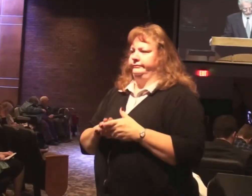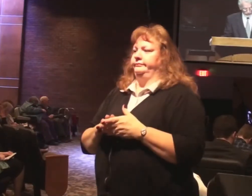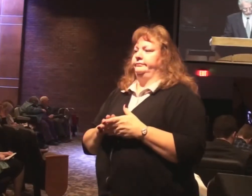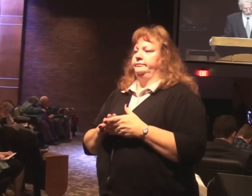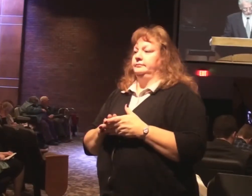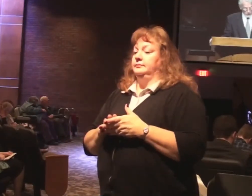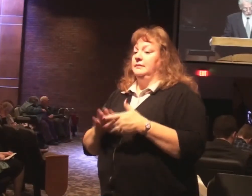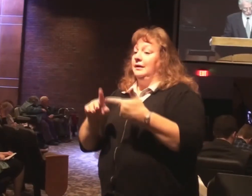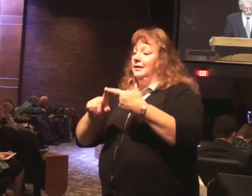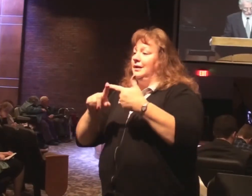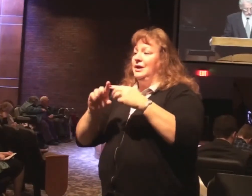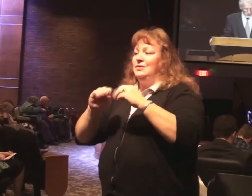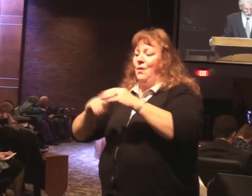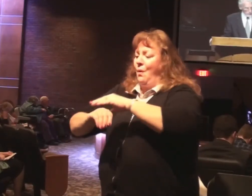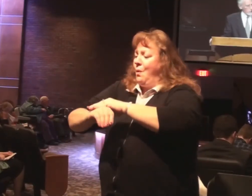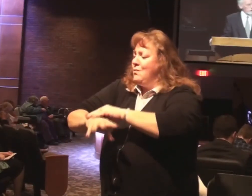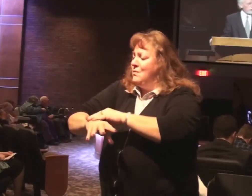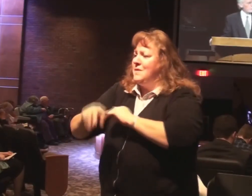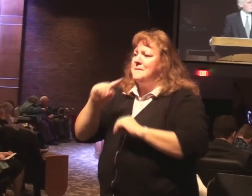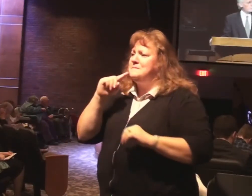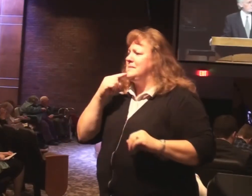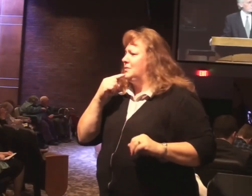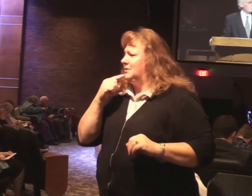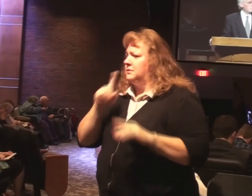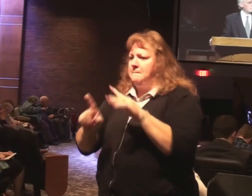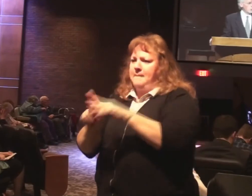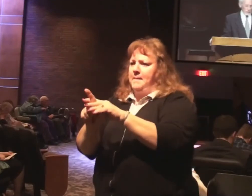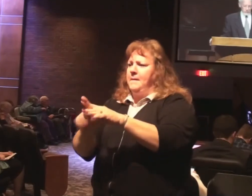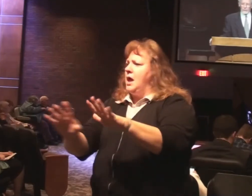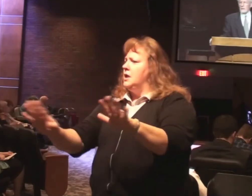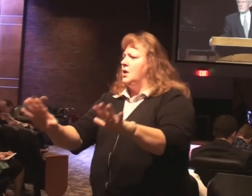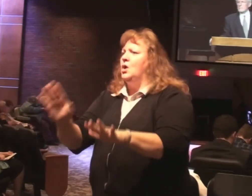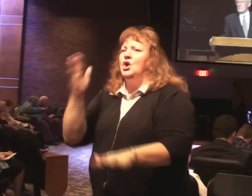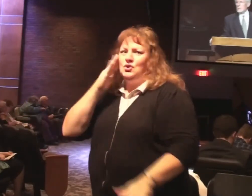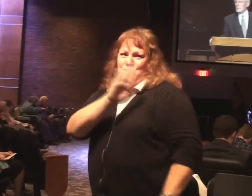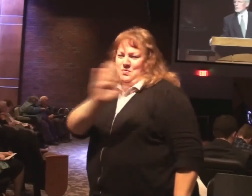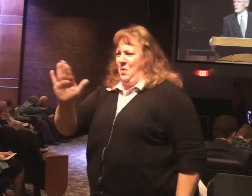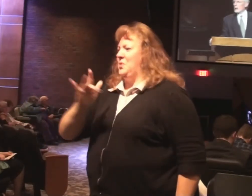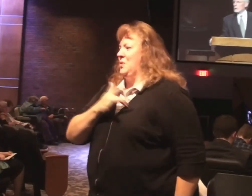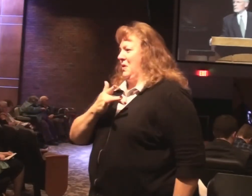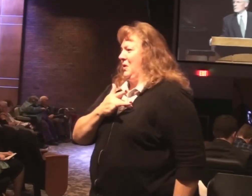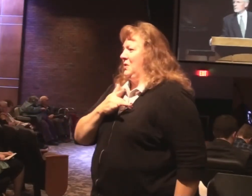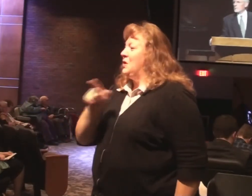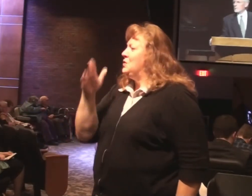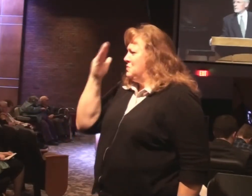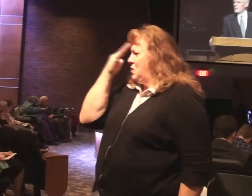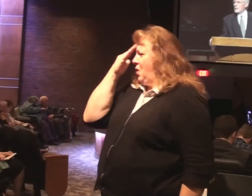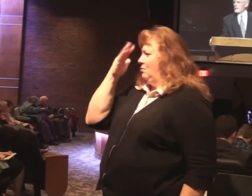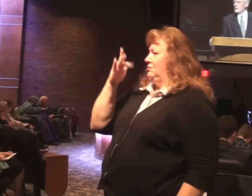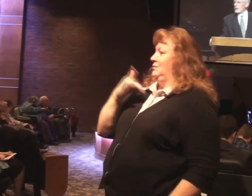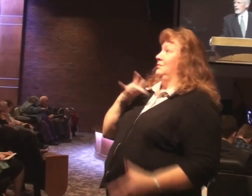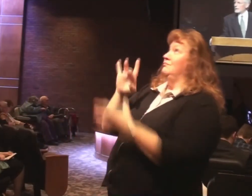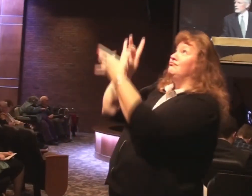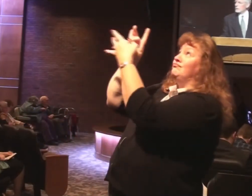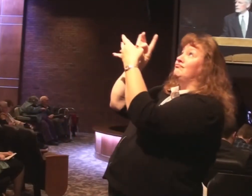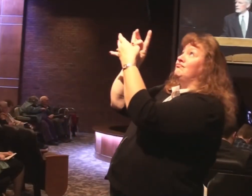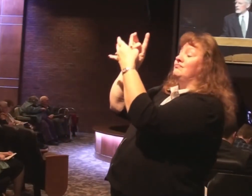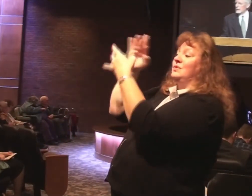That there be no root of bitterness springing up. You know your heart. You know where you are. You know the attitude of your thinking.